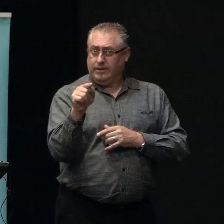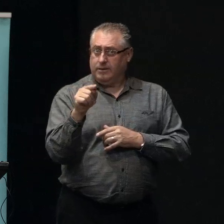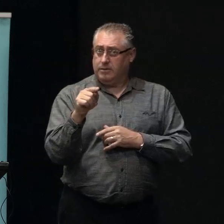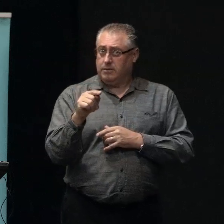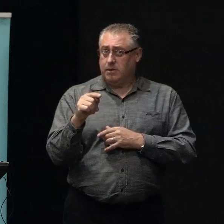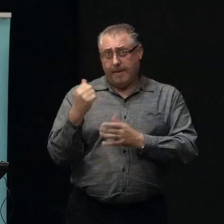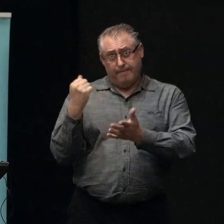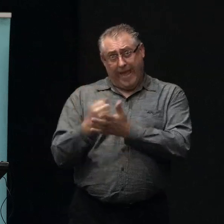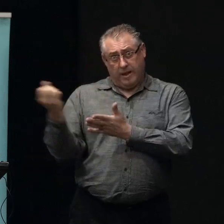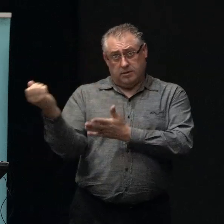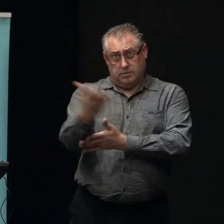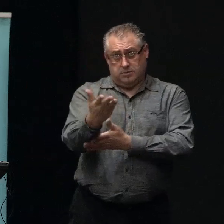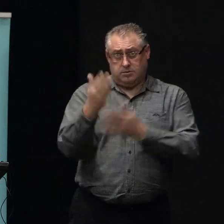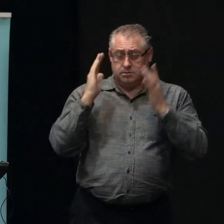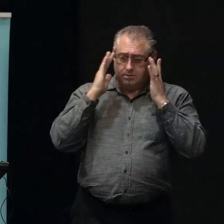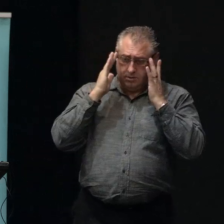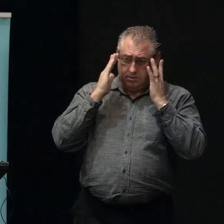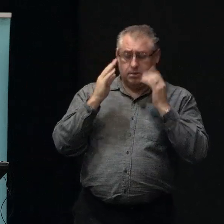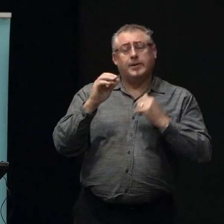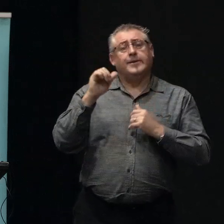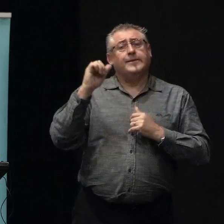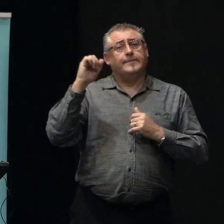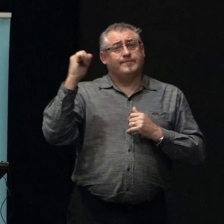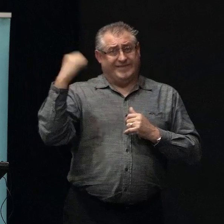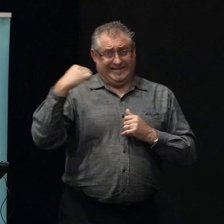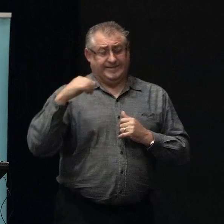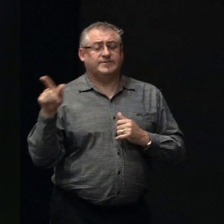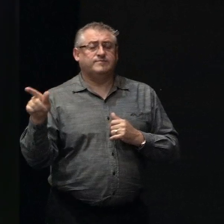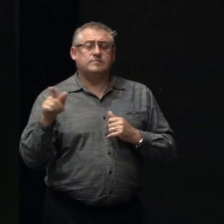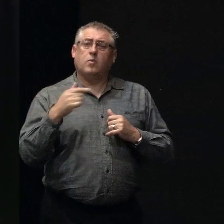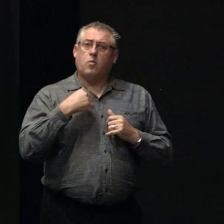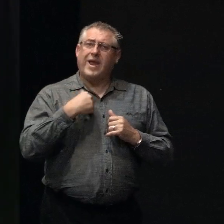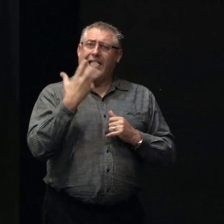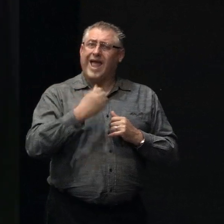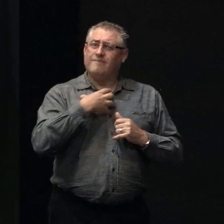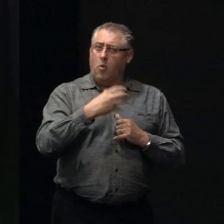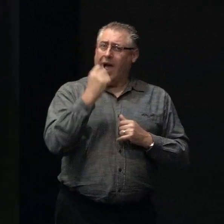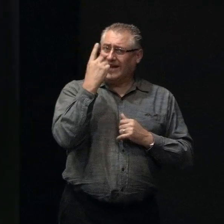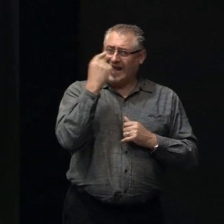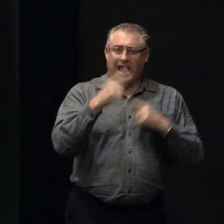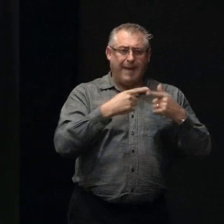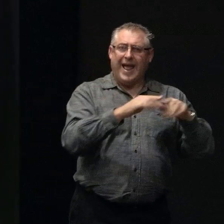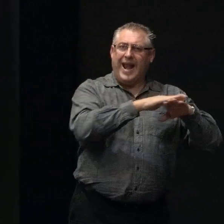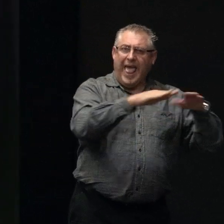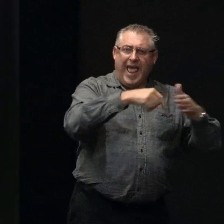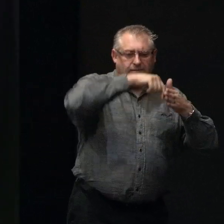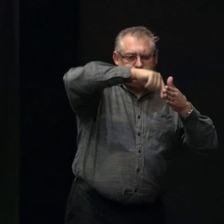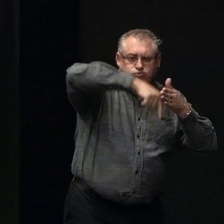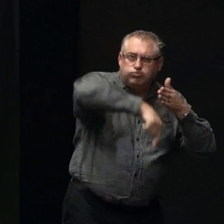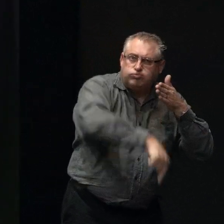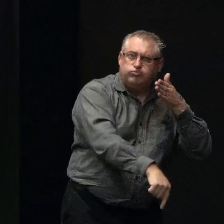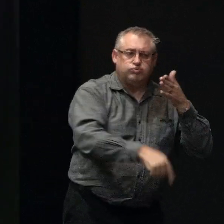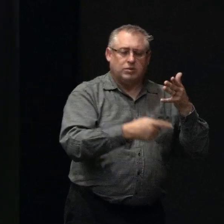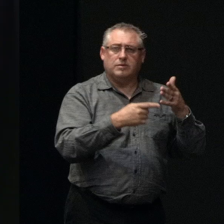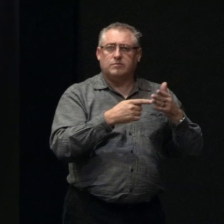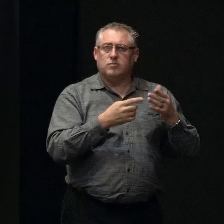one to you, Tracey. Yeah, so as we've got more understanding through the land drilling and assessment programme and